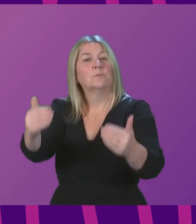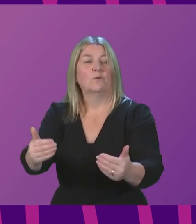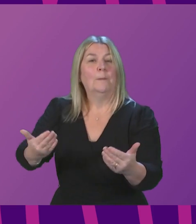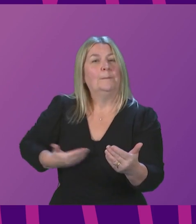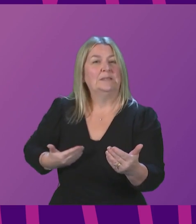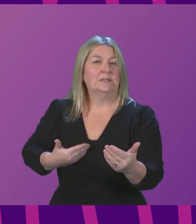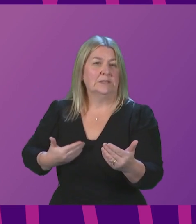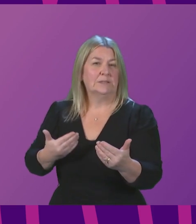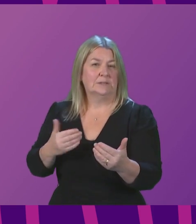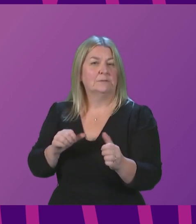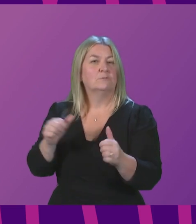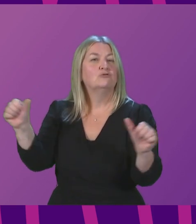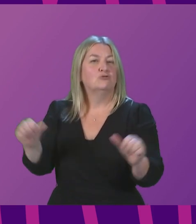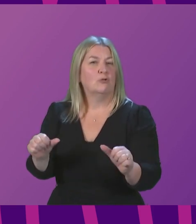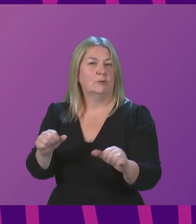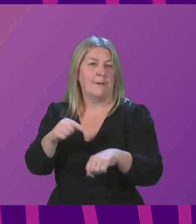shortly.